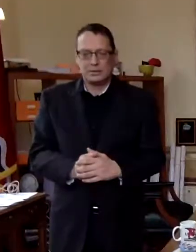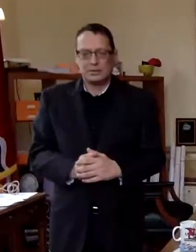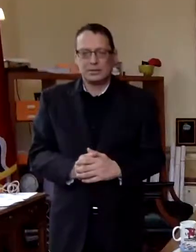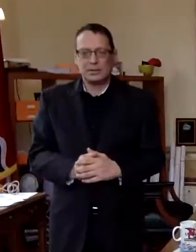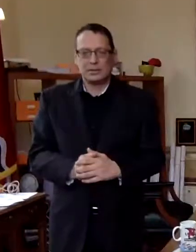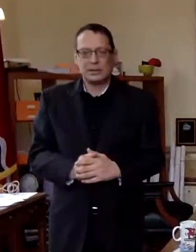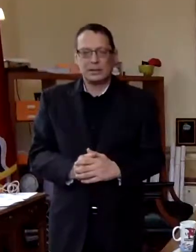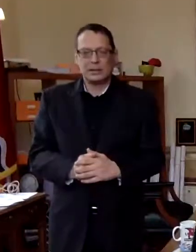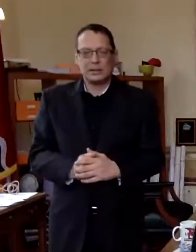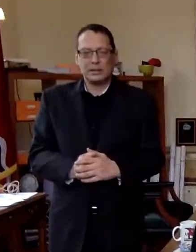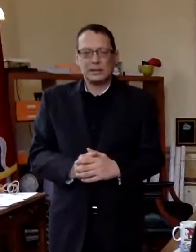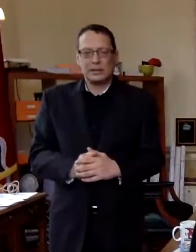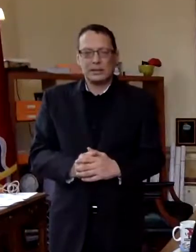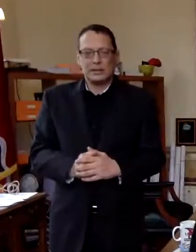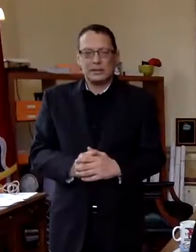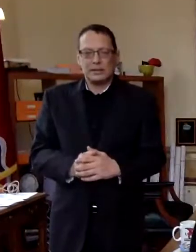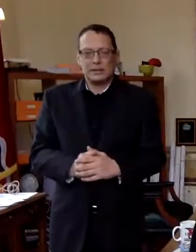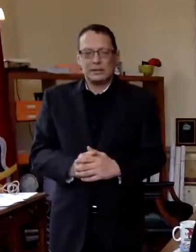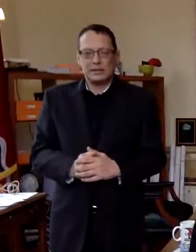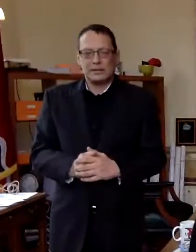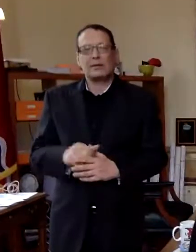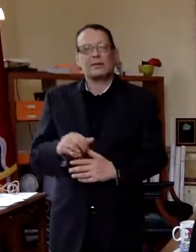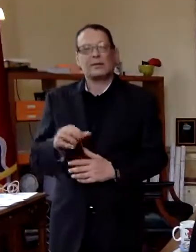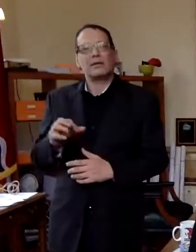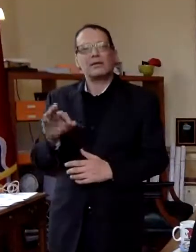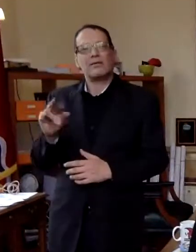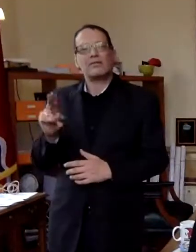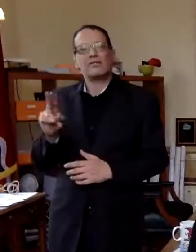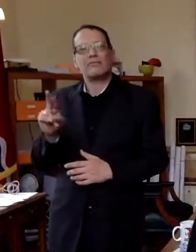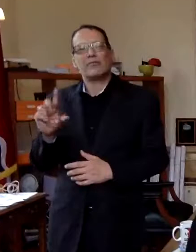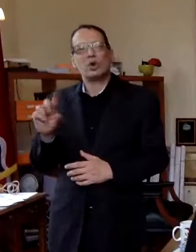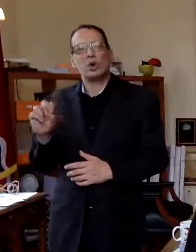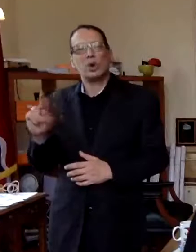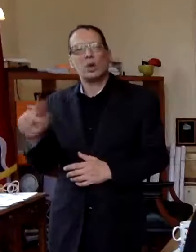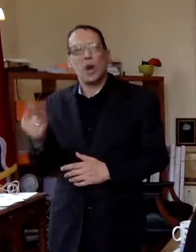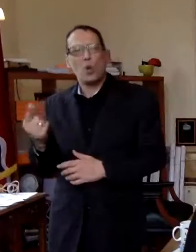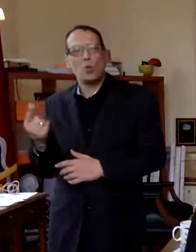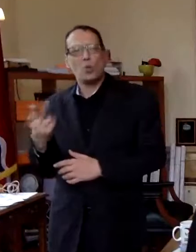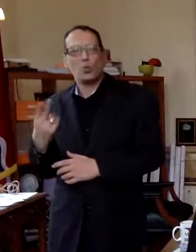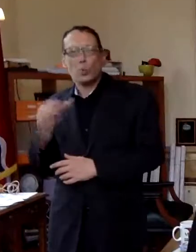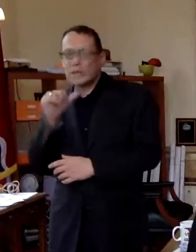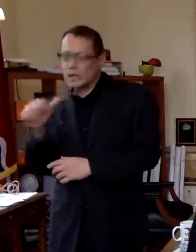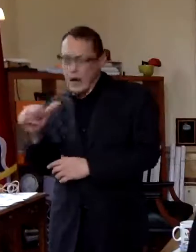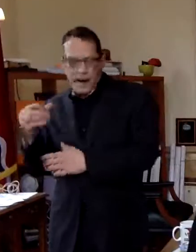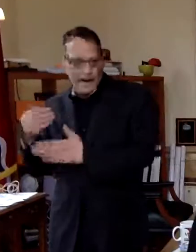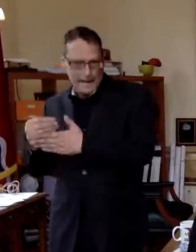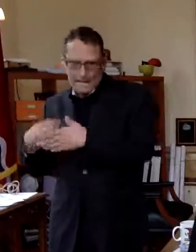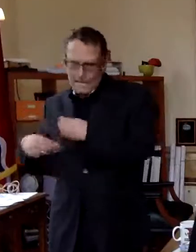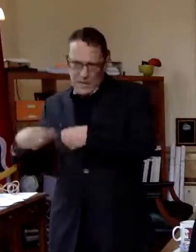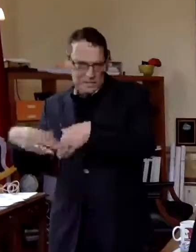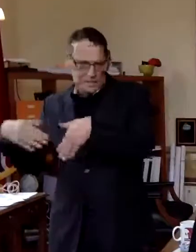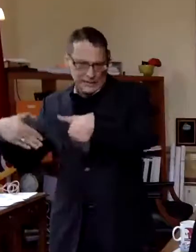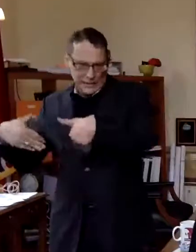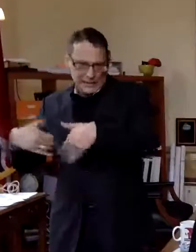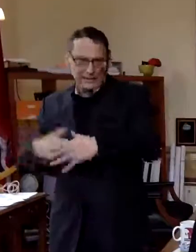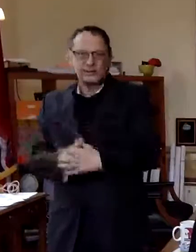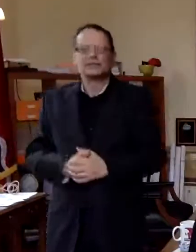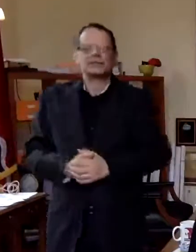we have not budgeted for any furloughs at this point uh we have um